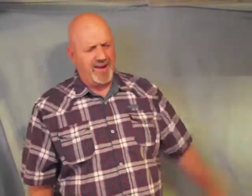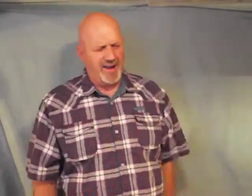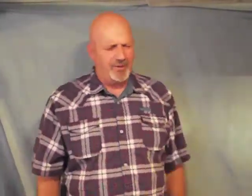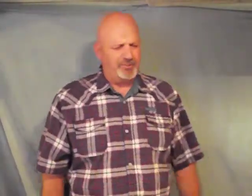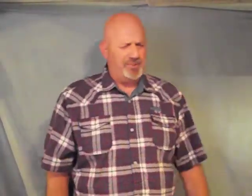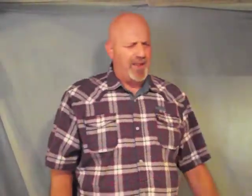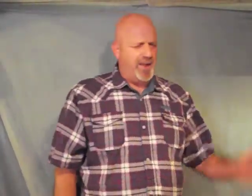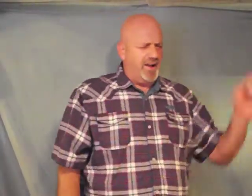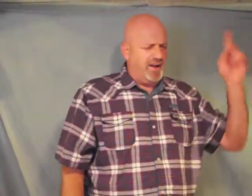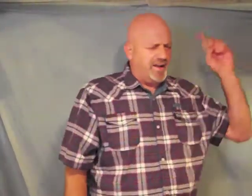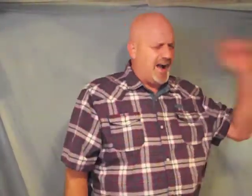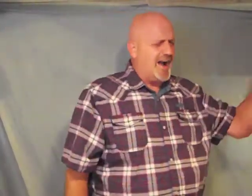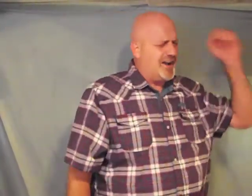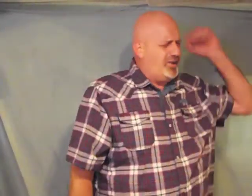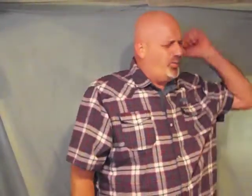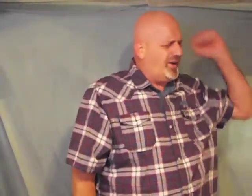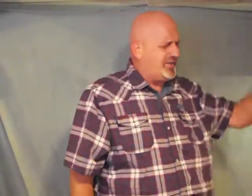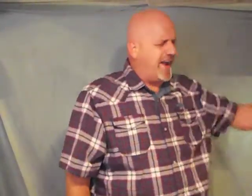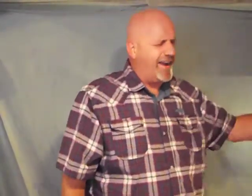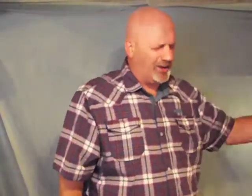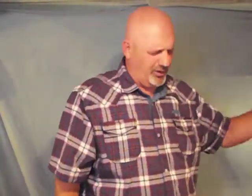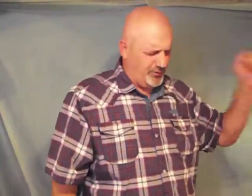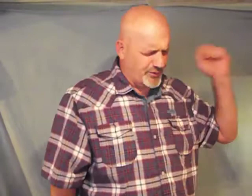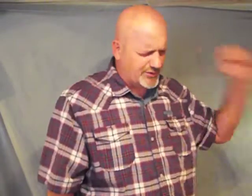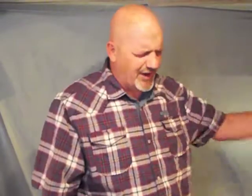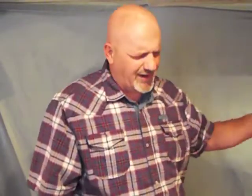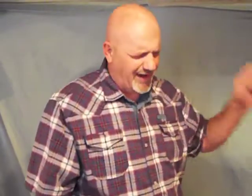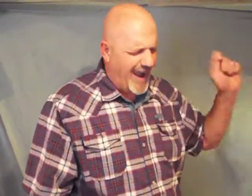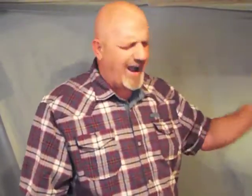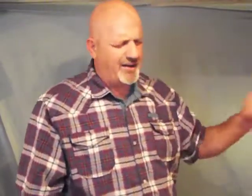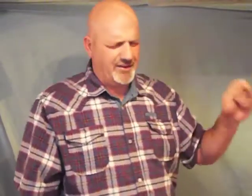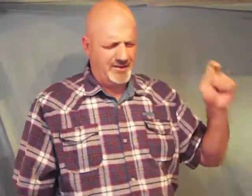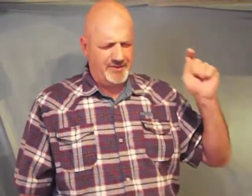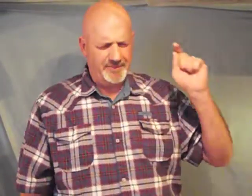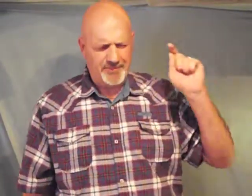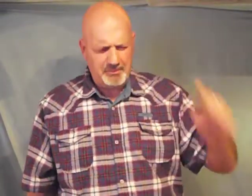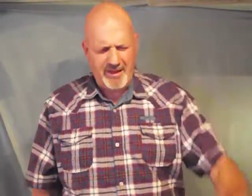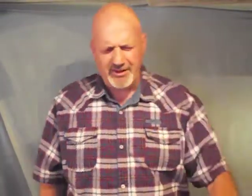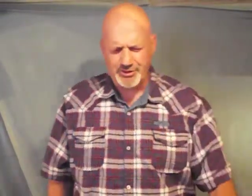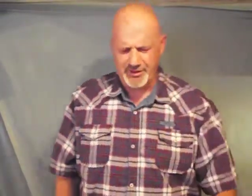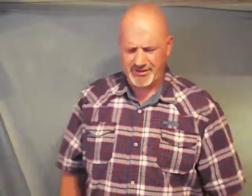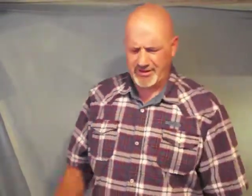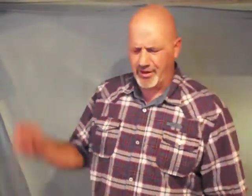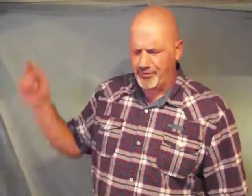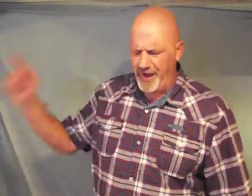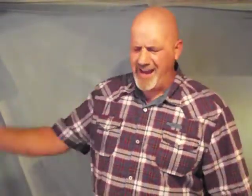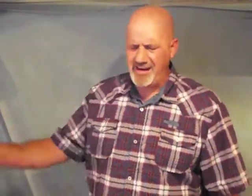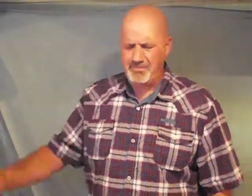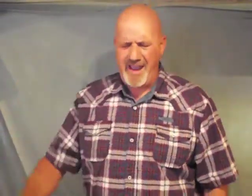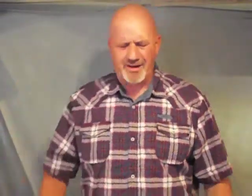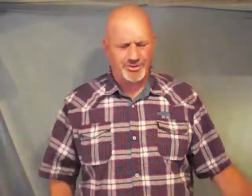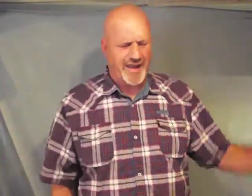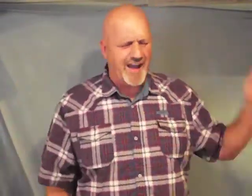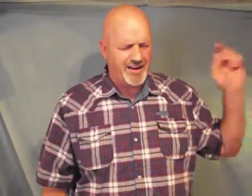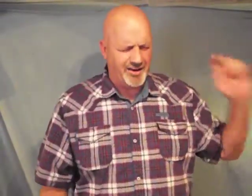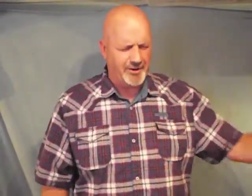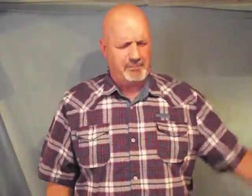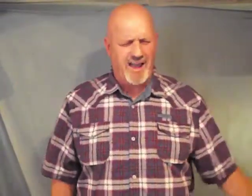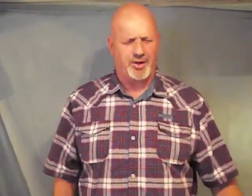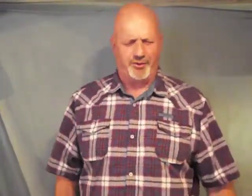help God we thank you for sending out the ministries that are fighting the battles out here on the battlefield